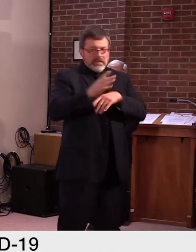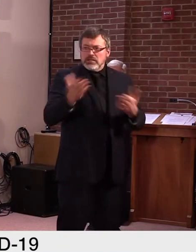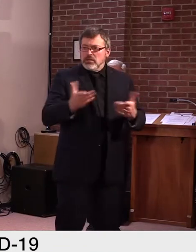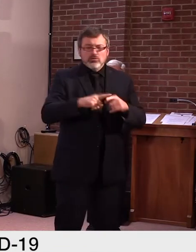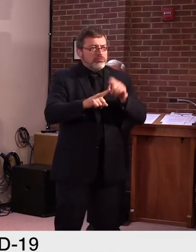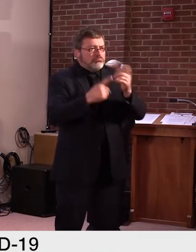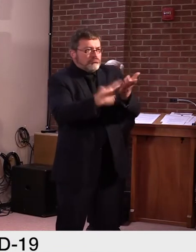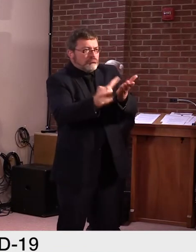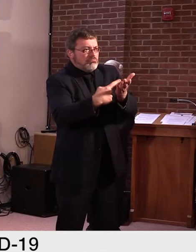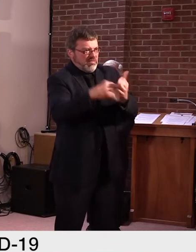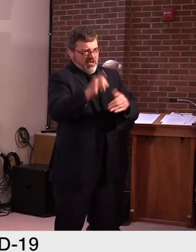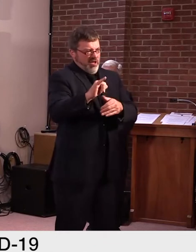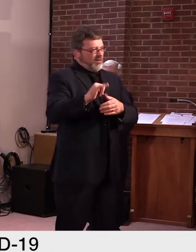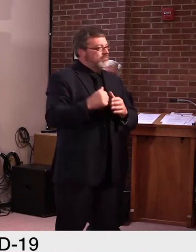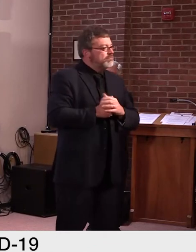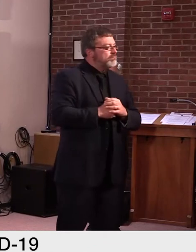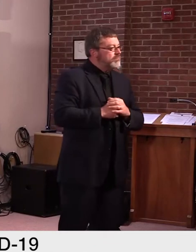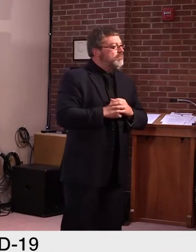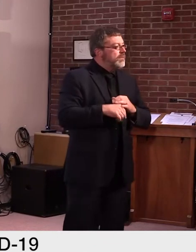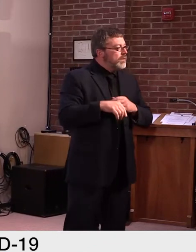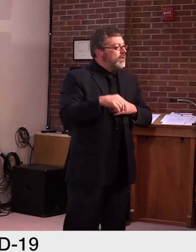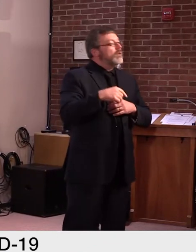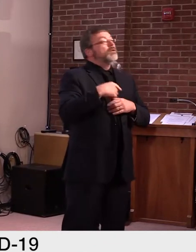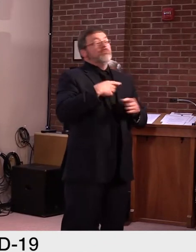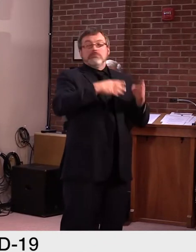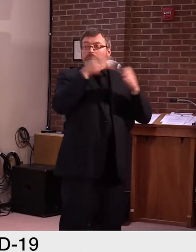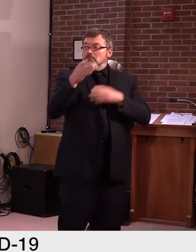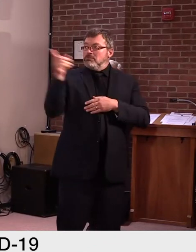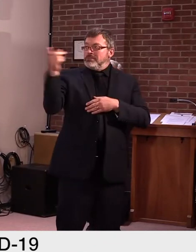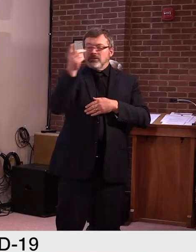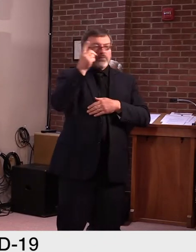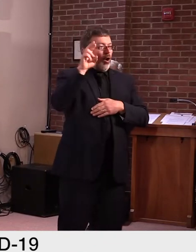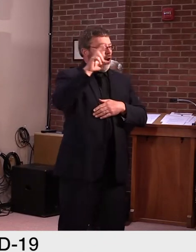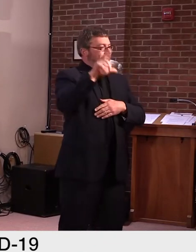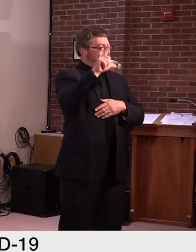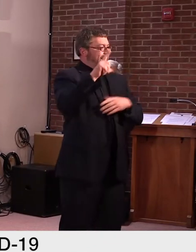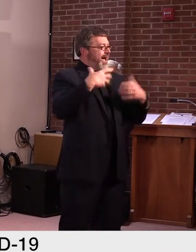as provide an update on the cases at two local schools.